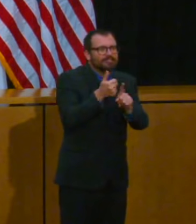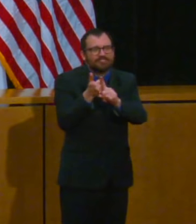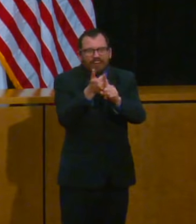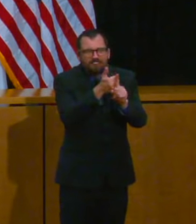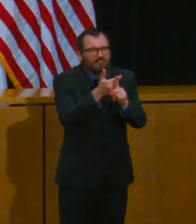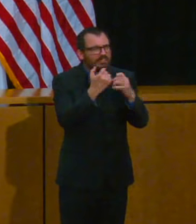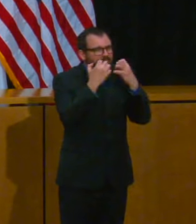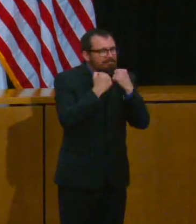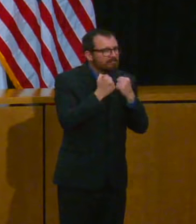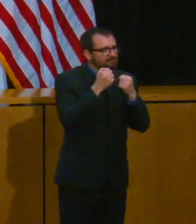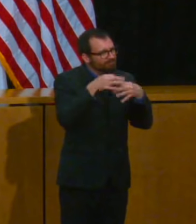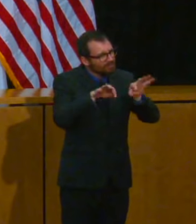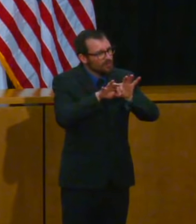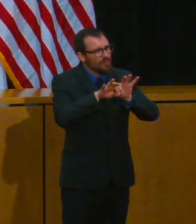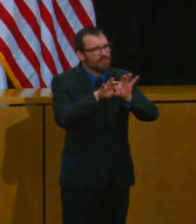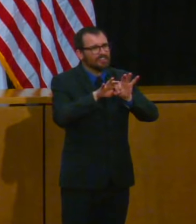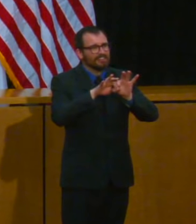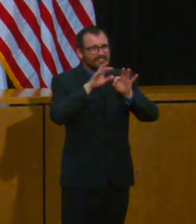you aren't kind to yourself